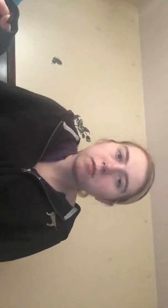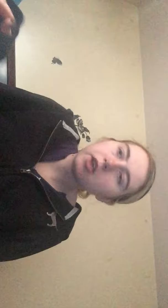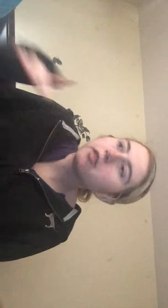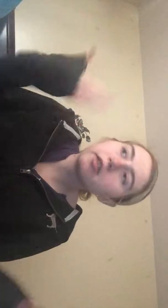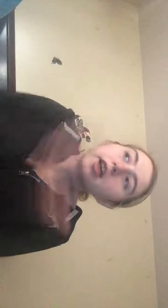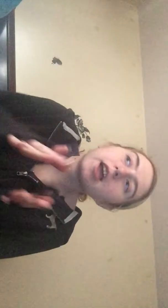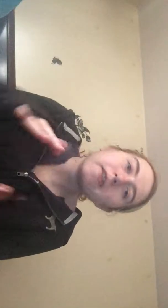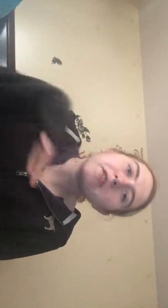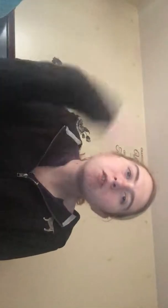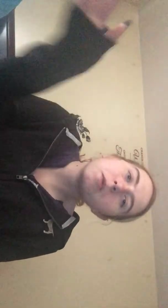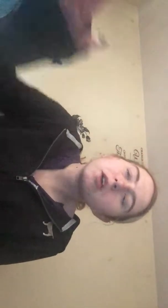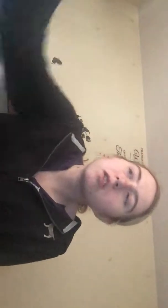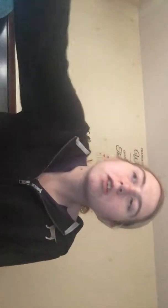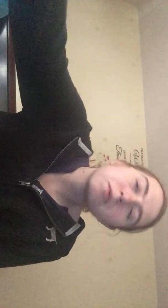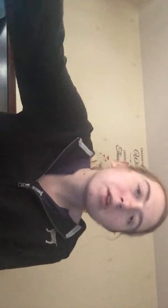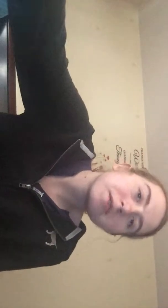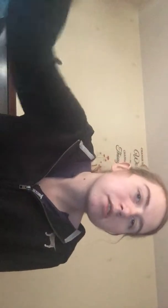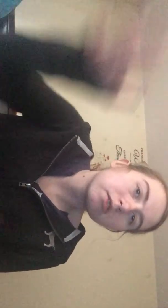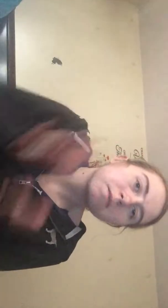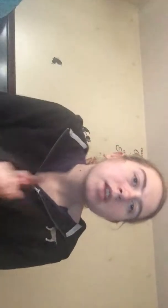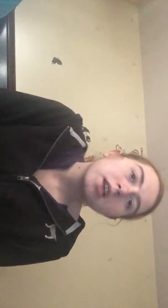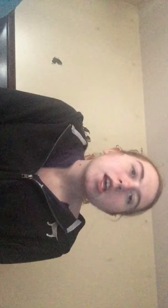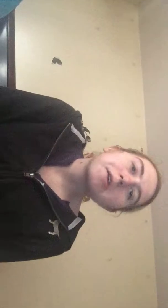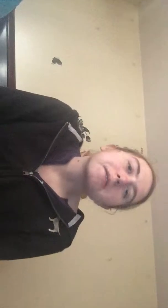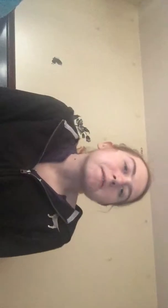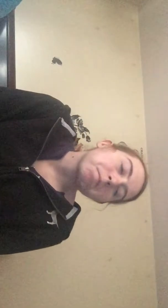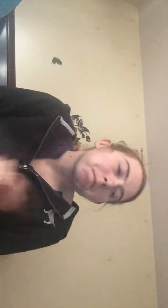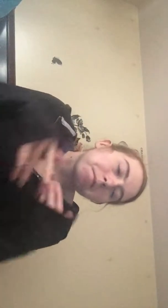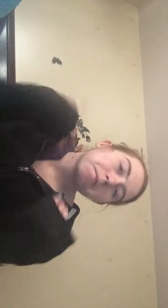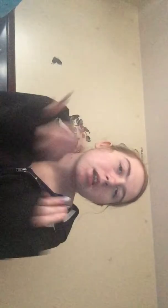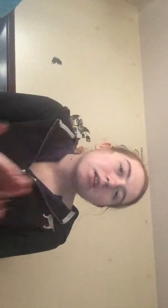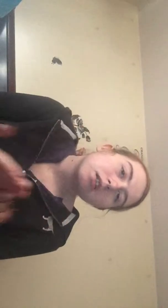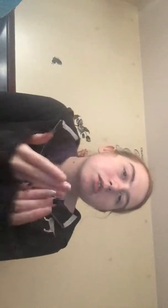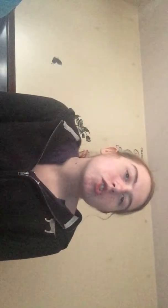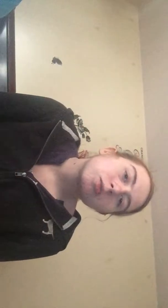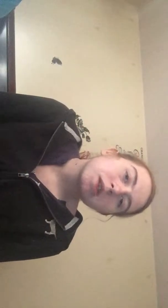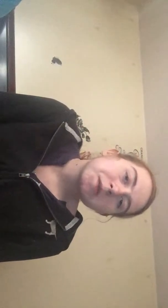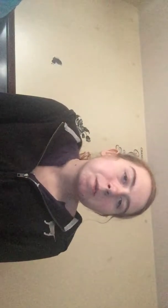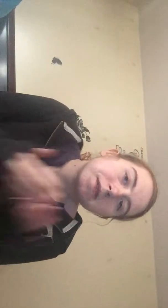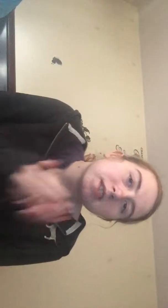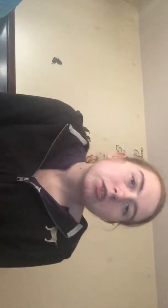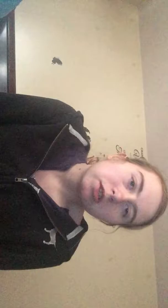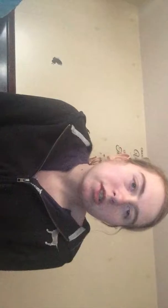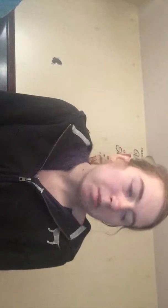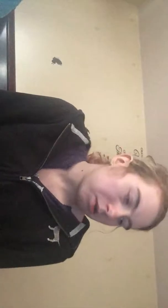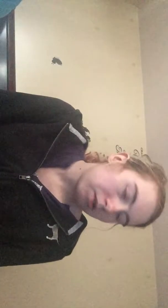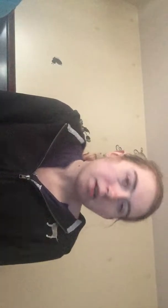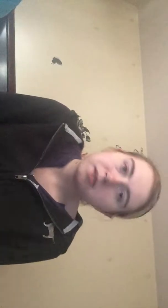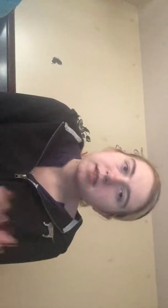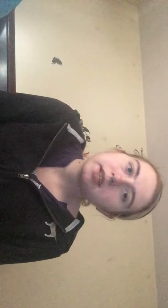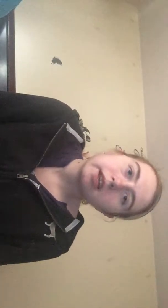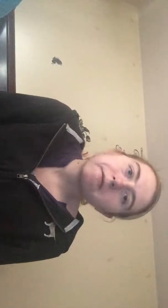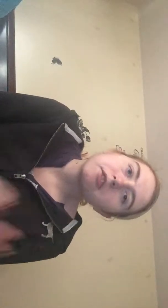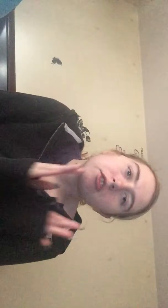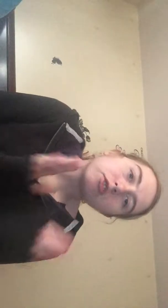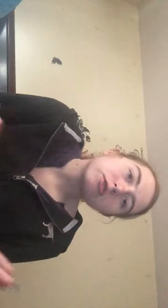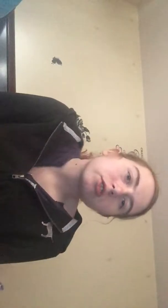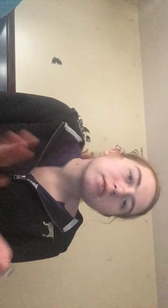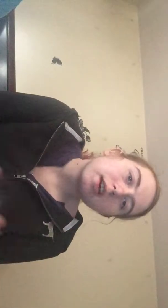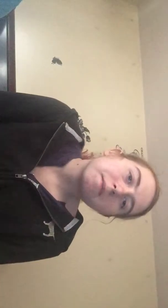like I went away a lot when I was younger anyways so this one situation I'm gonna bring up Disneyland for a little short time